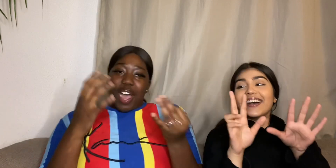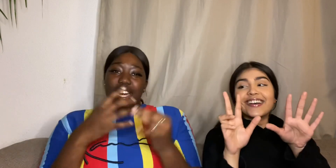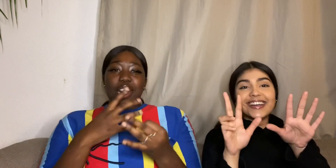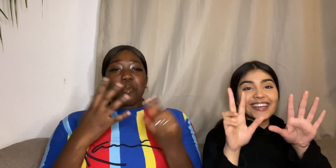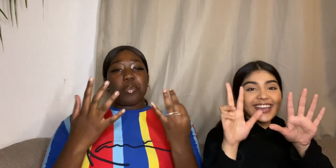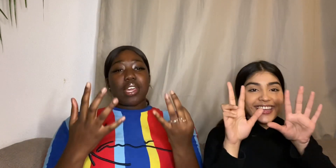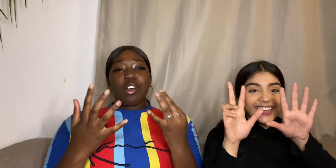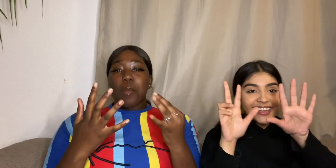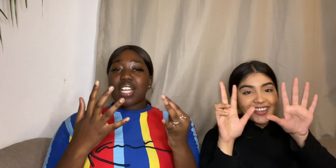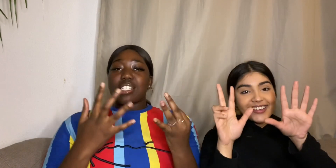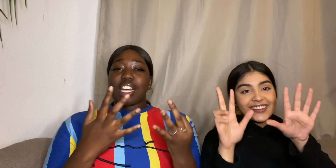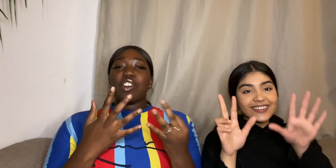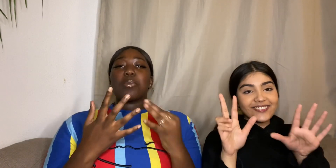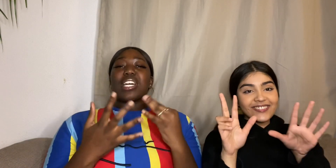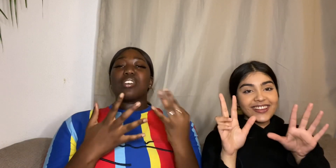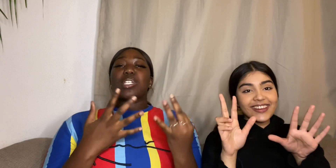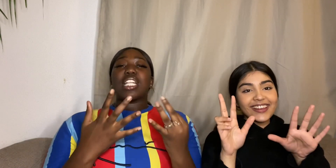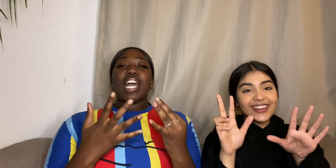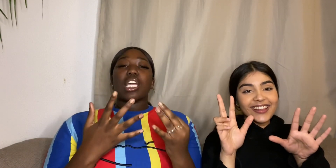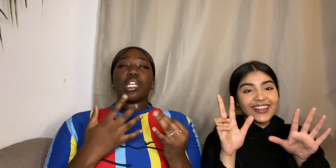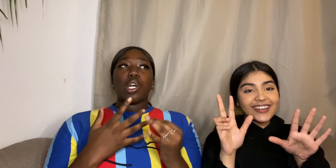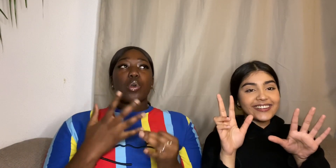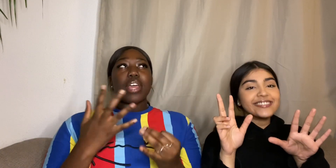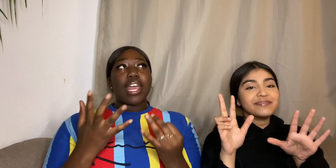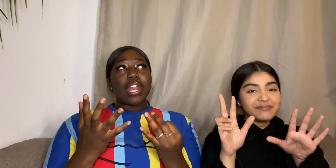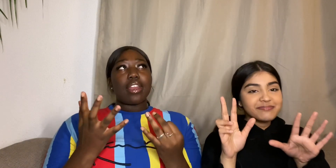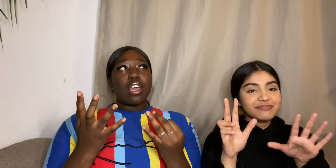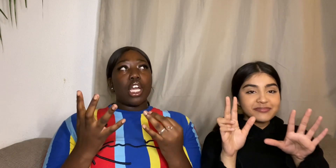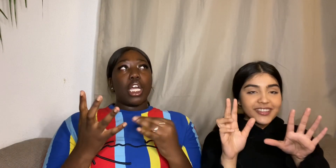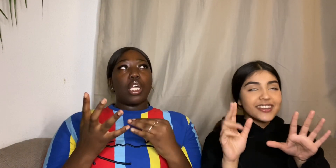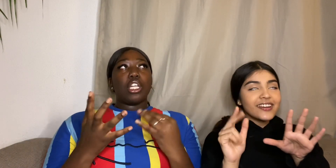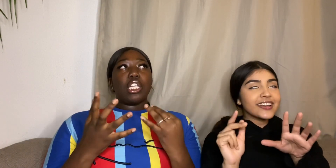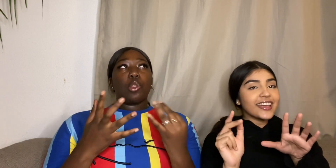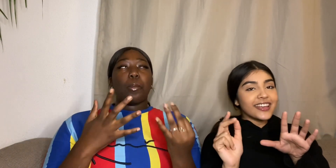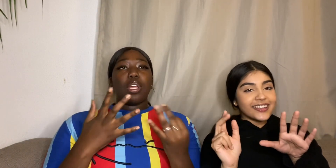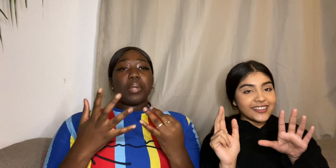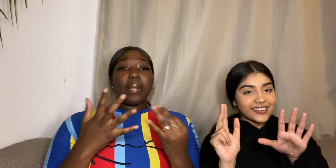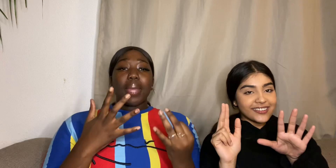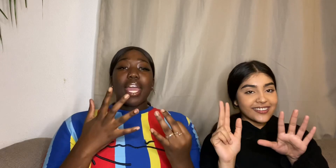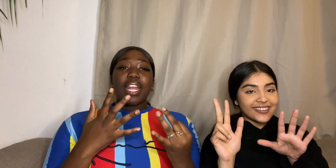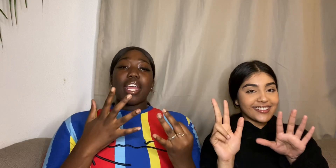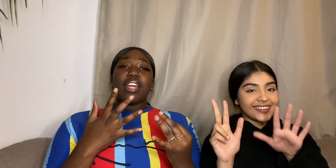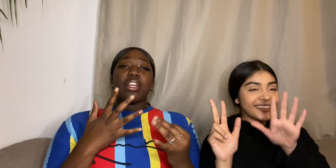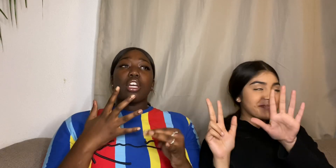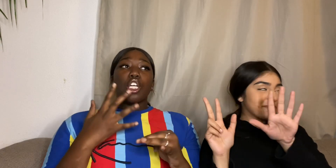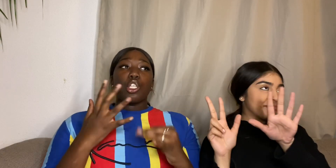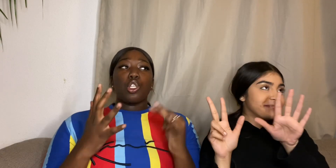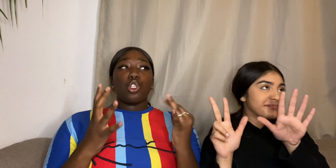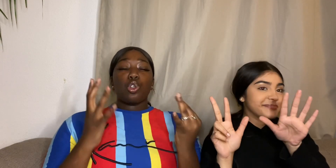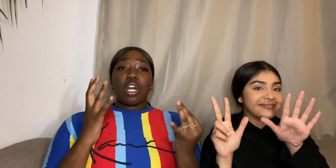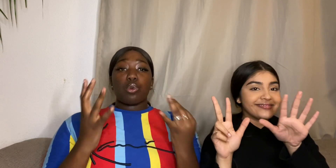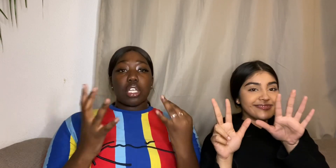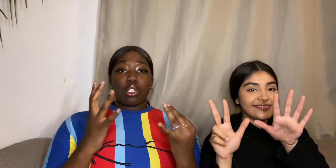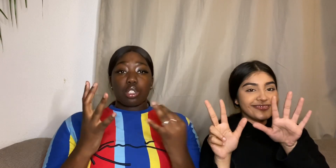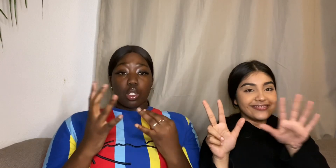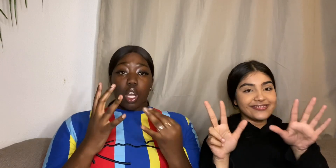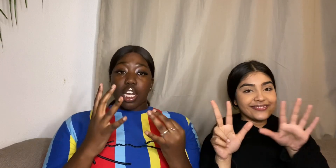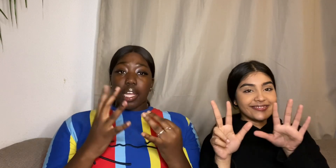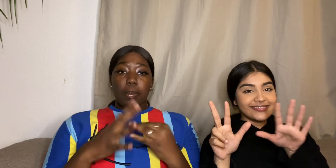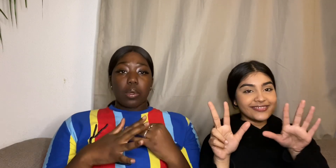didn't pee on myself but it was like you know when you need to pee really bad and you are running to the toilet but